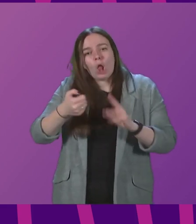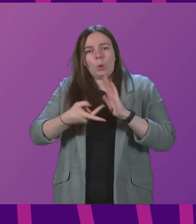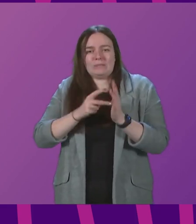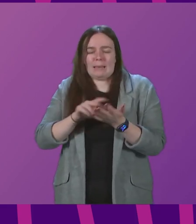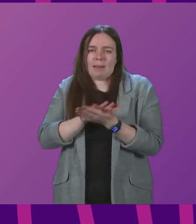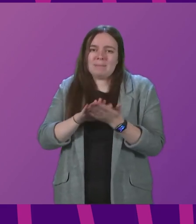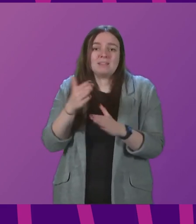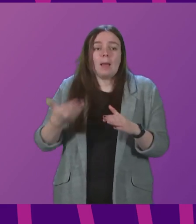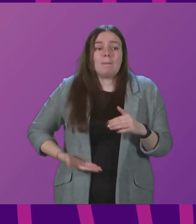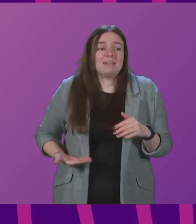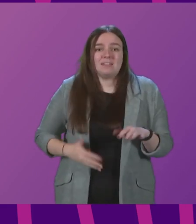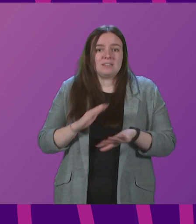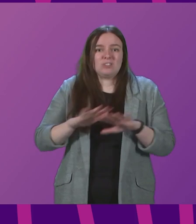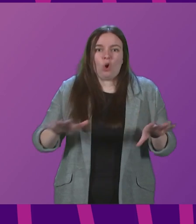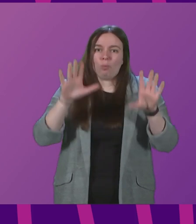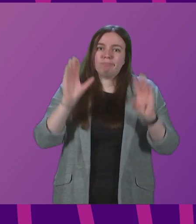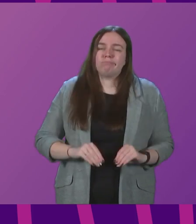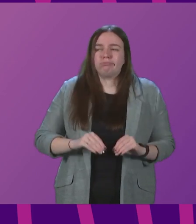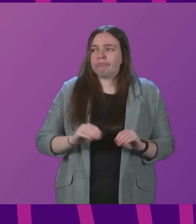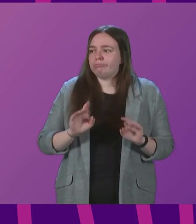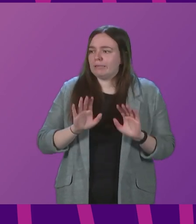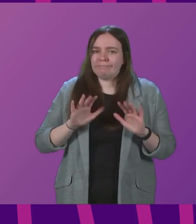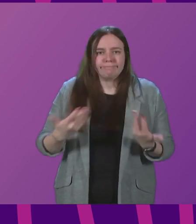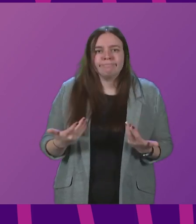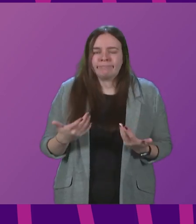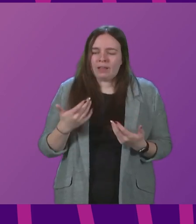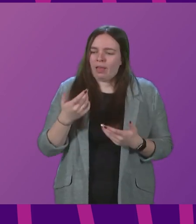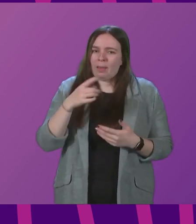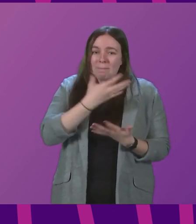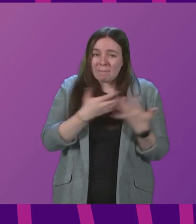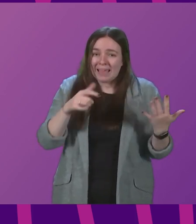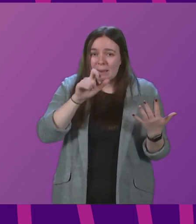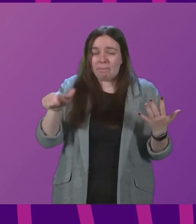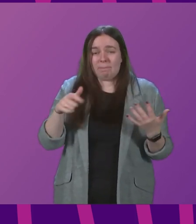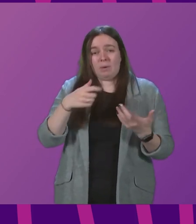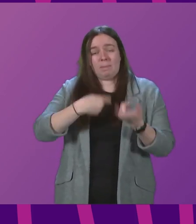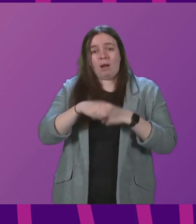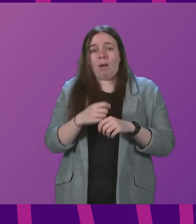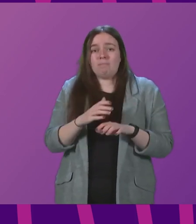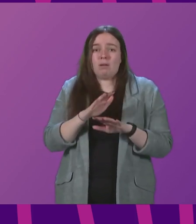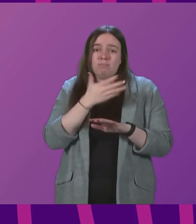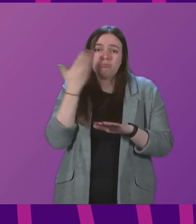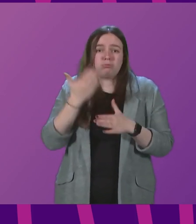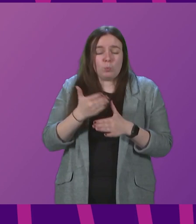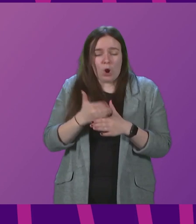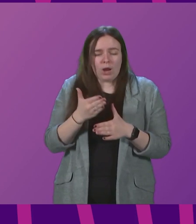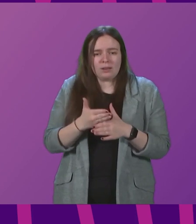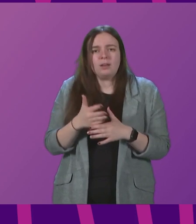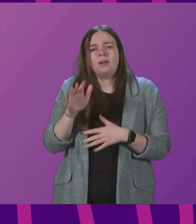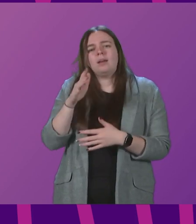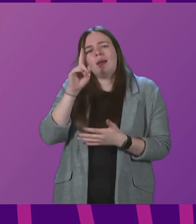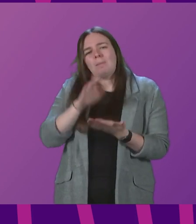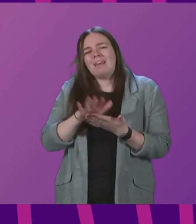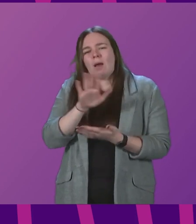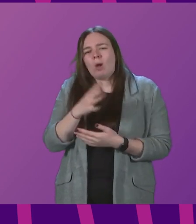don't have businesses going bust and thousands becoming unemployed. And here in Scotland, there was believed to be around a four and a half